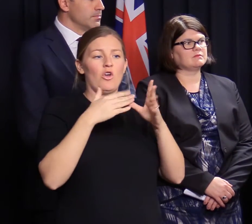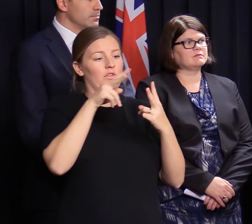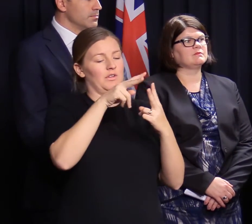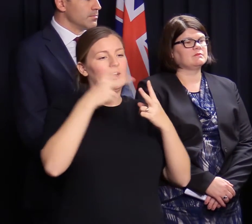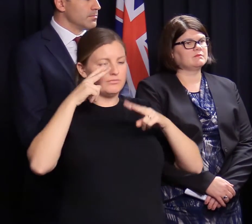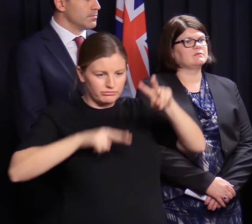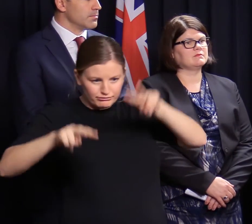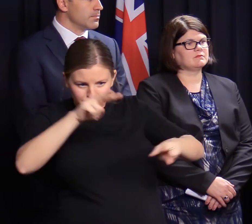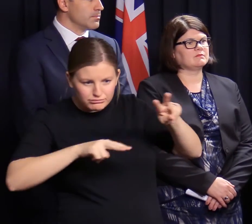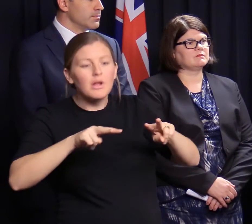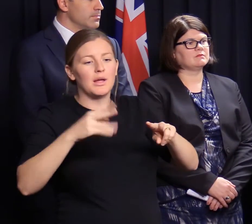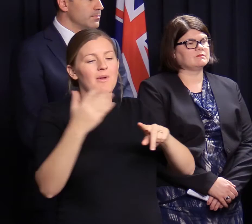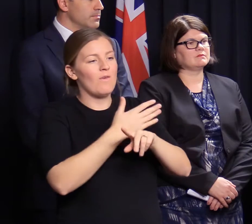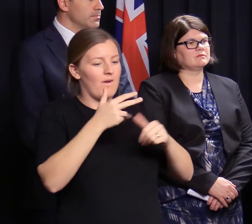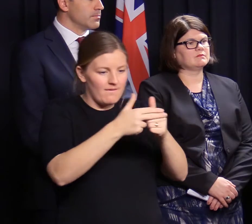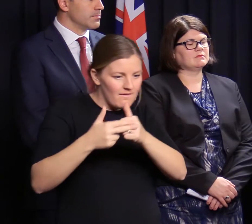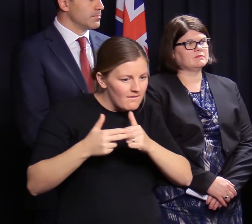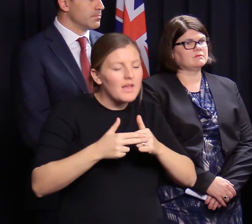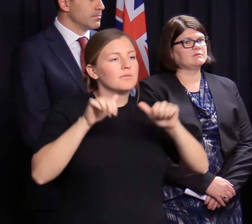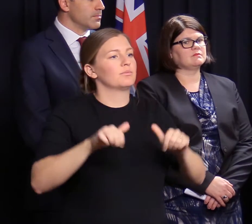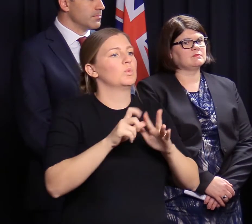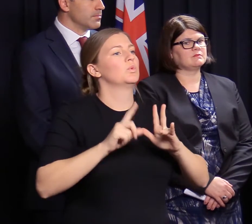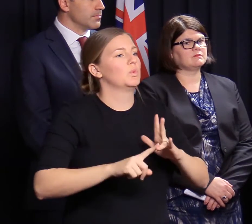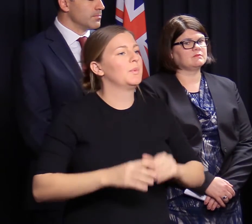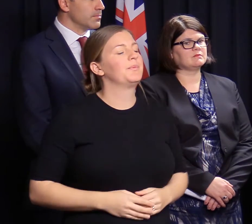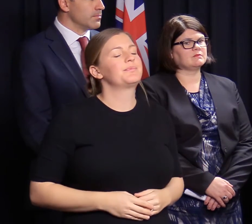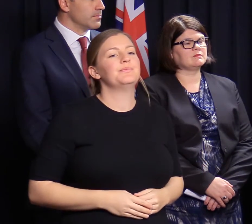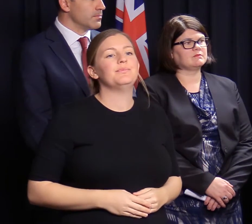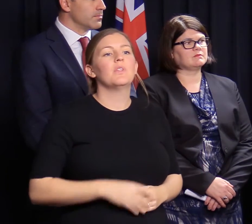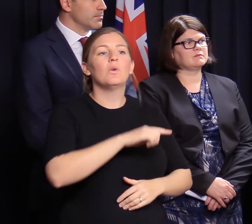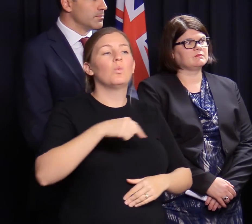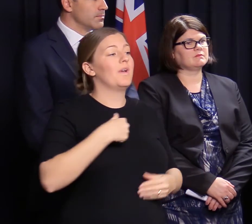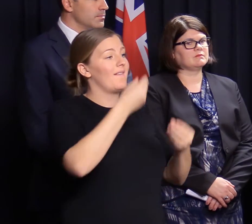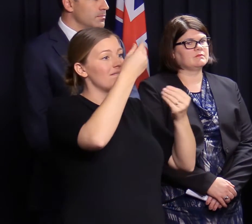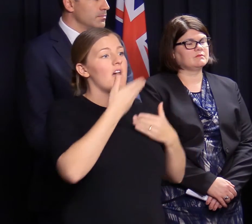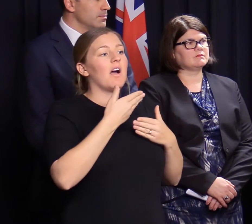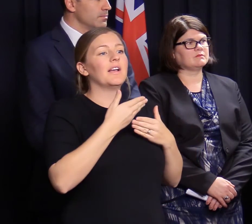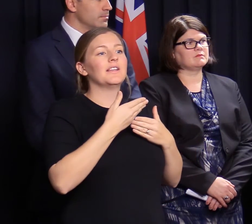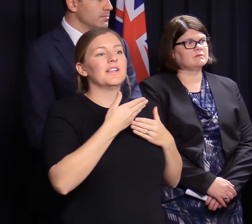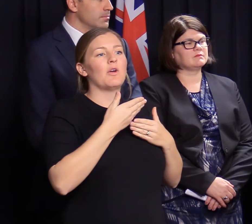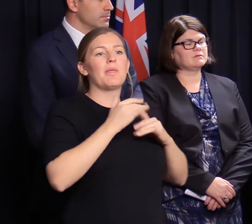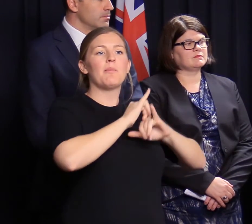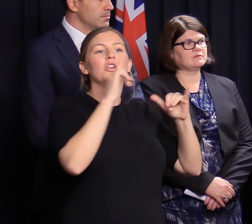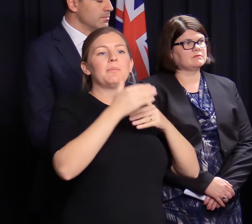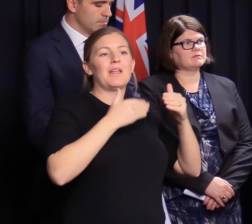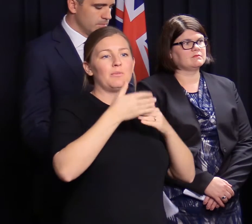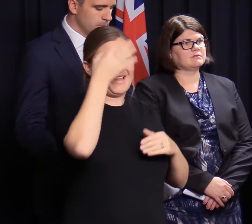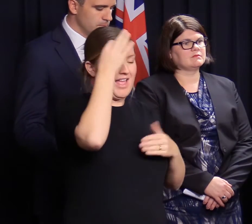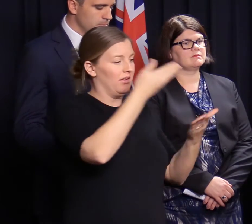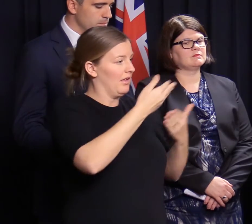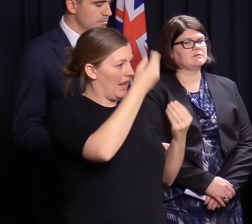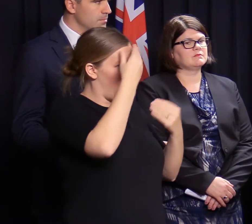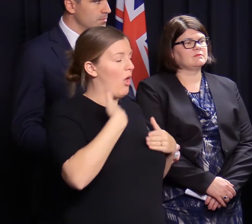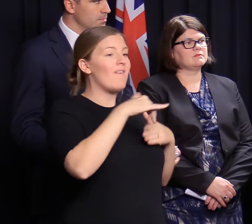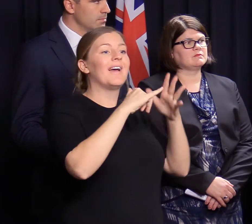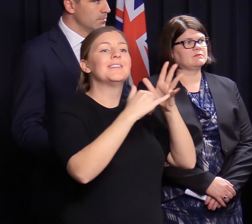as to what needs to be done to repair them. We're also advised at the briefing of the Emergency Management Council that SA Water are doing